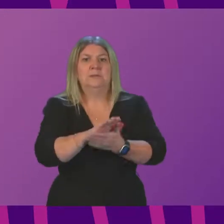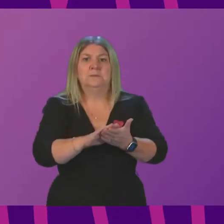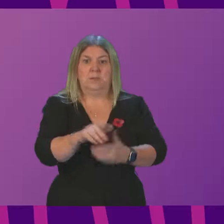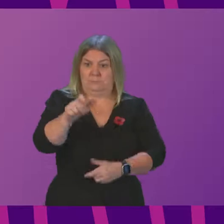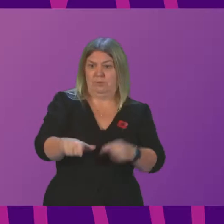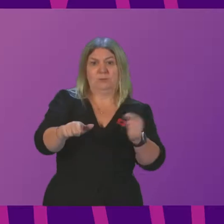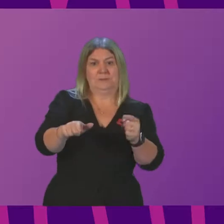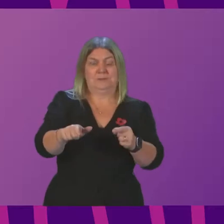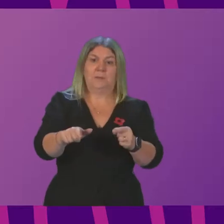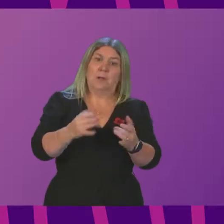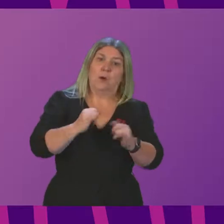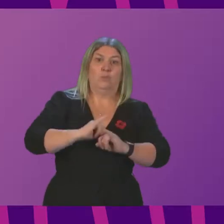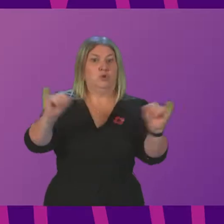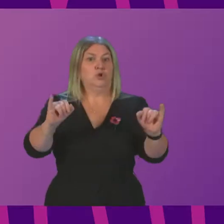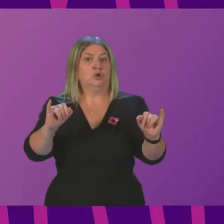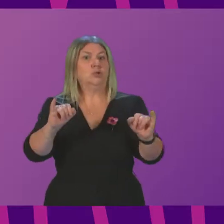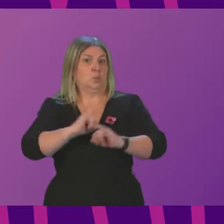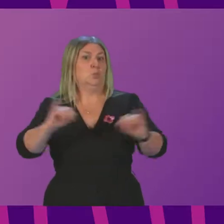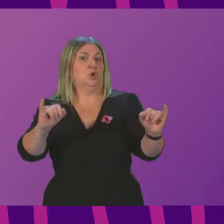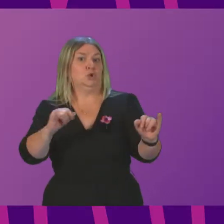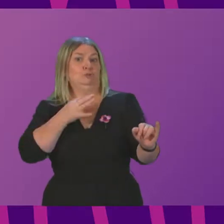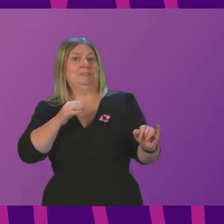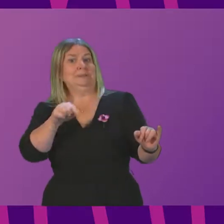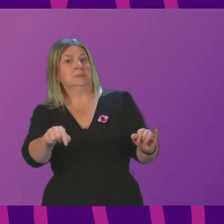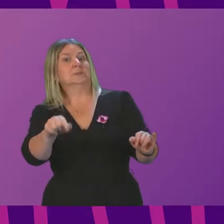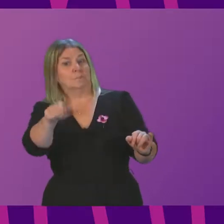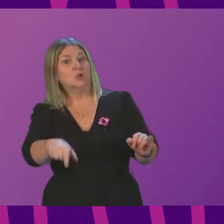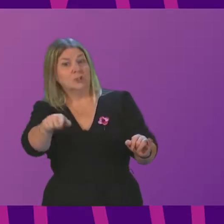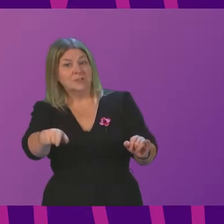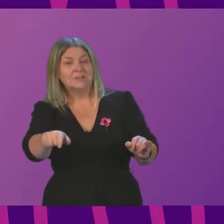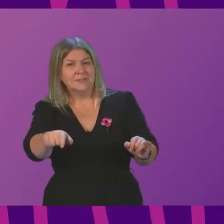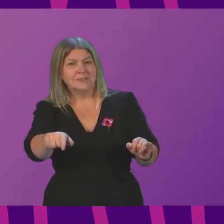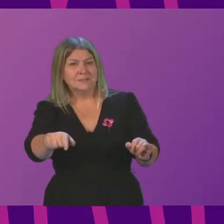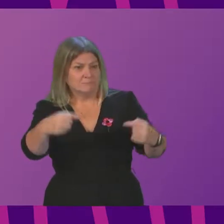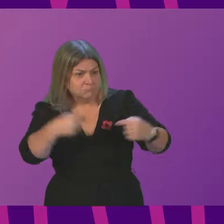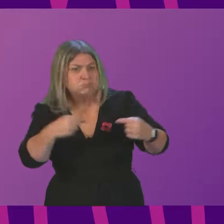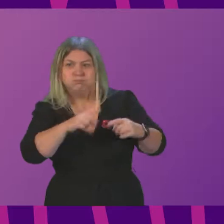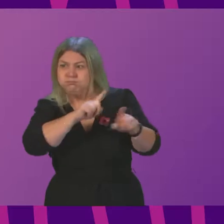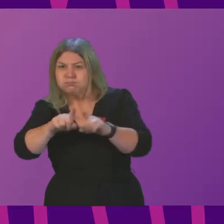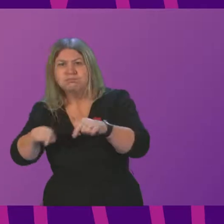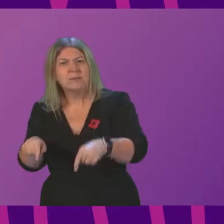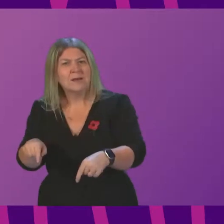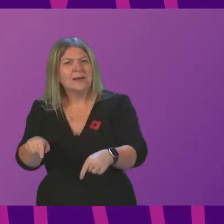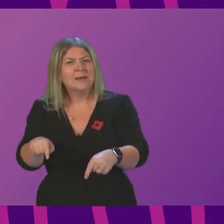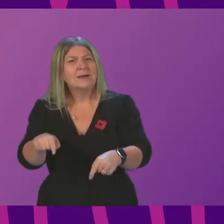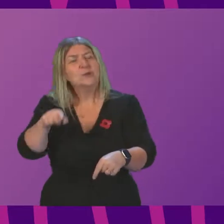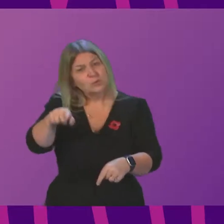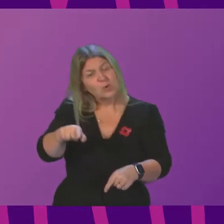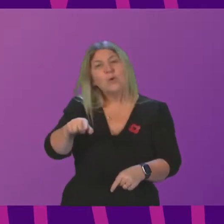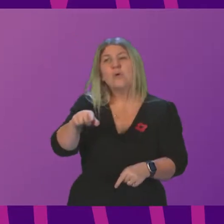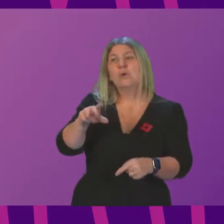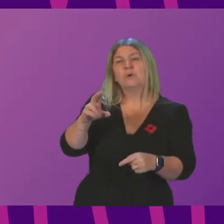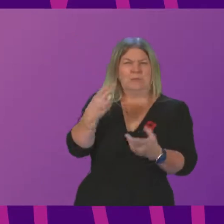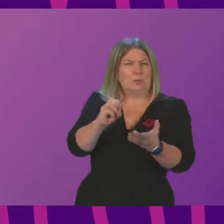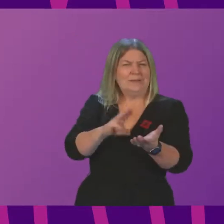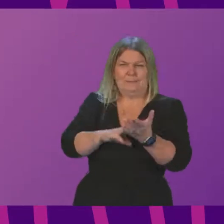patient having a cardiac arrest in an ambulance when they could have been in the hospital. And the Deputy First Minister points to that government's announcement in September. 98